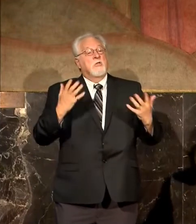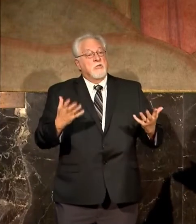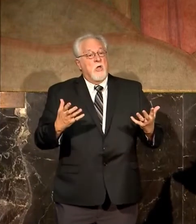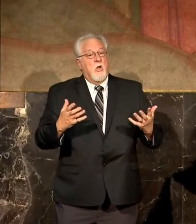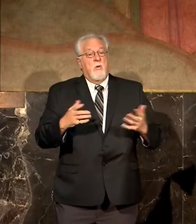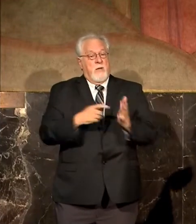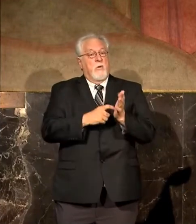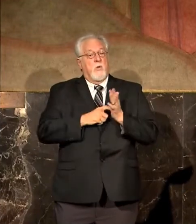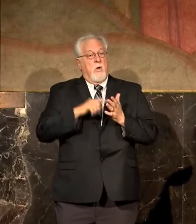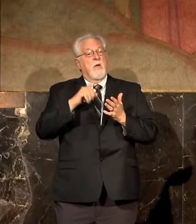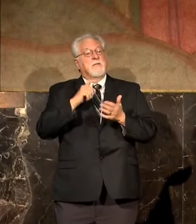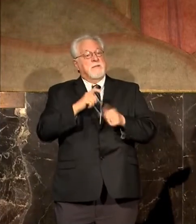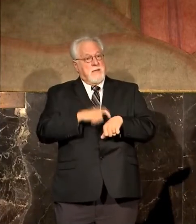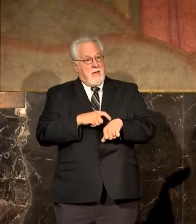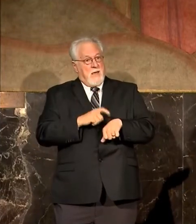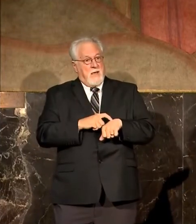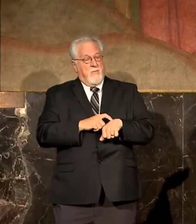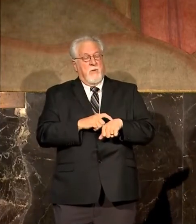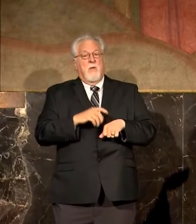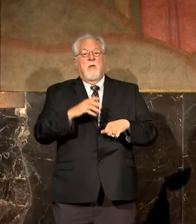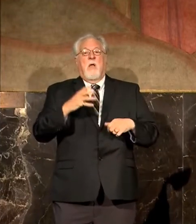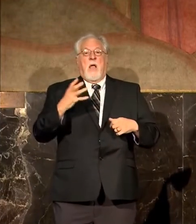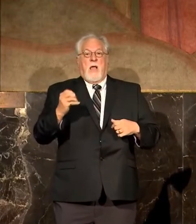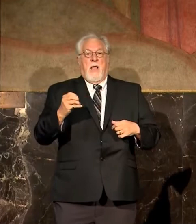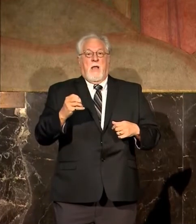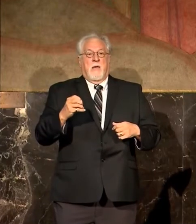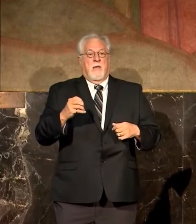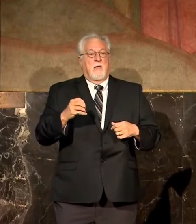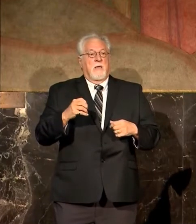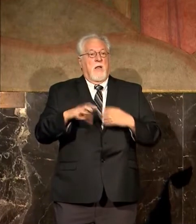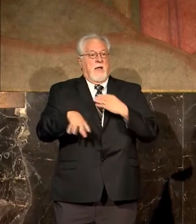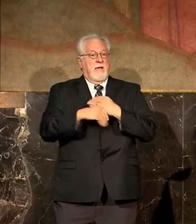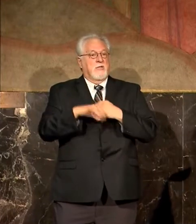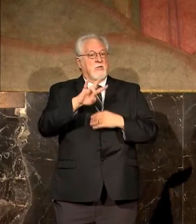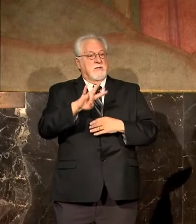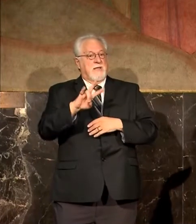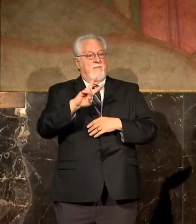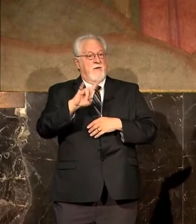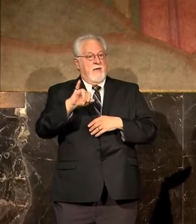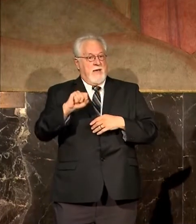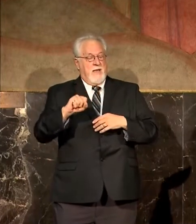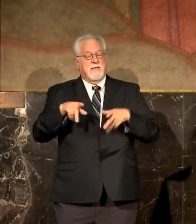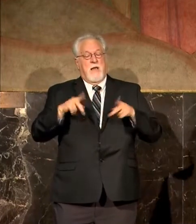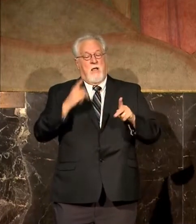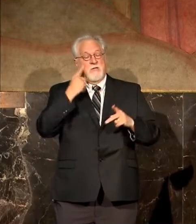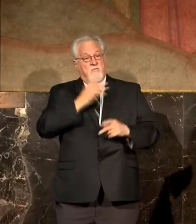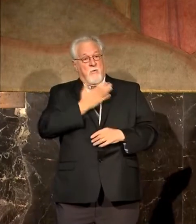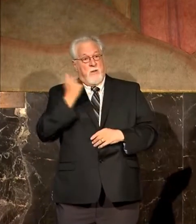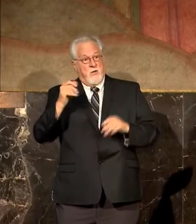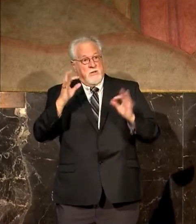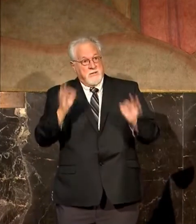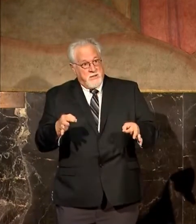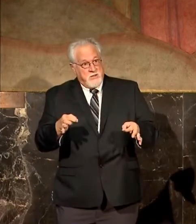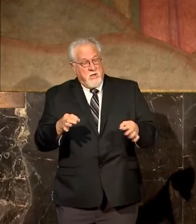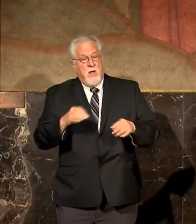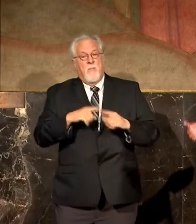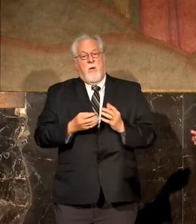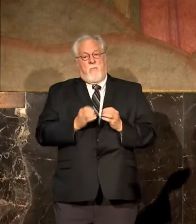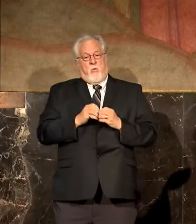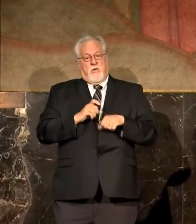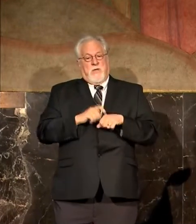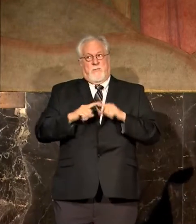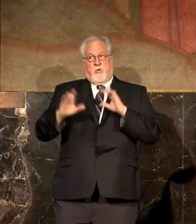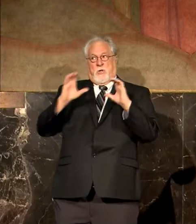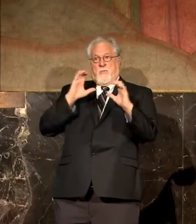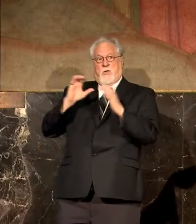that amount of time and I think that additional seven day period not only allows for a better decision, it allows you more time to